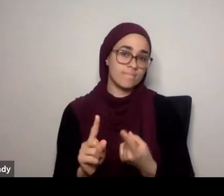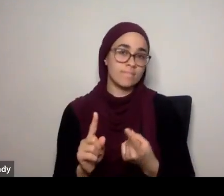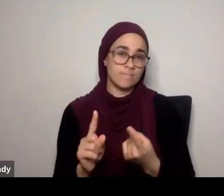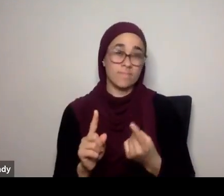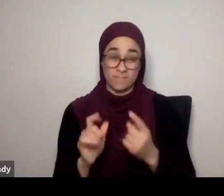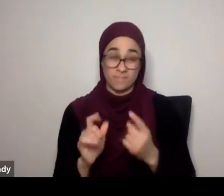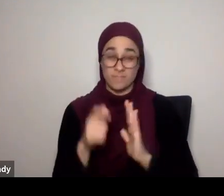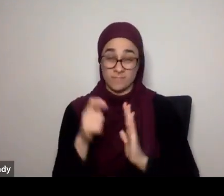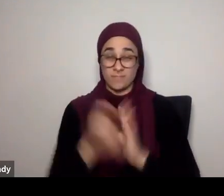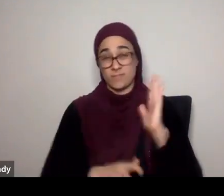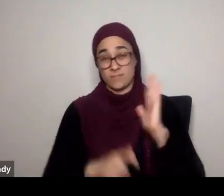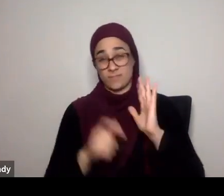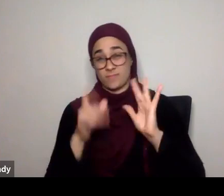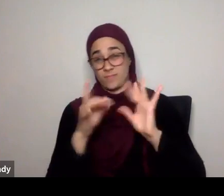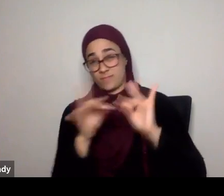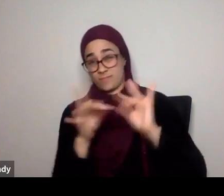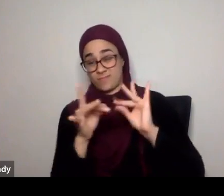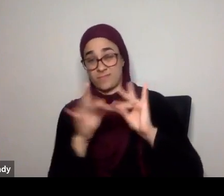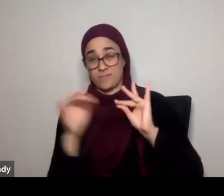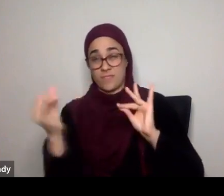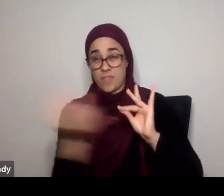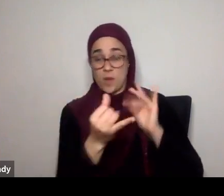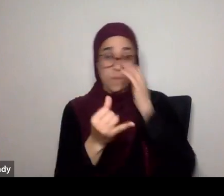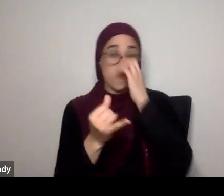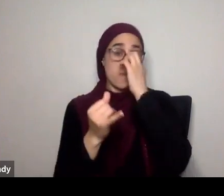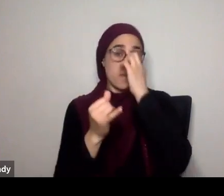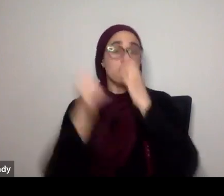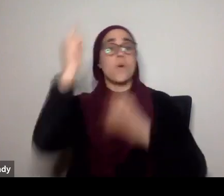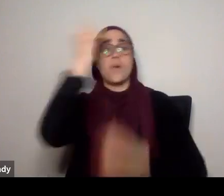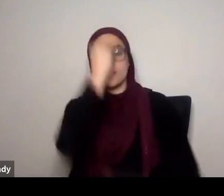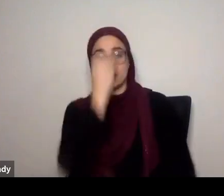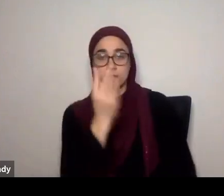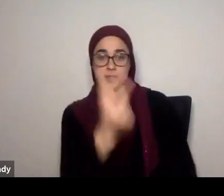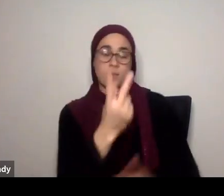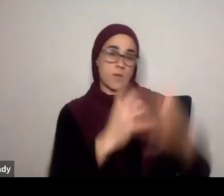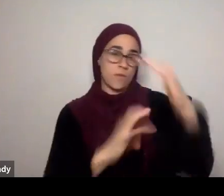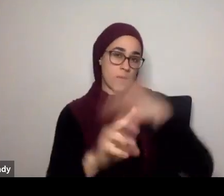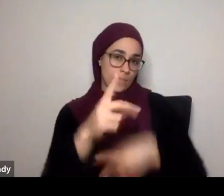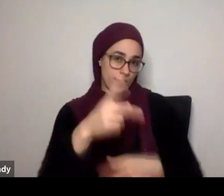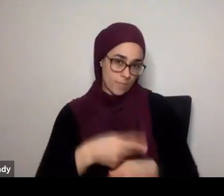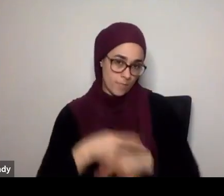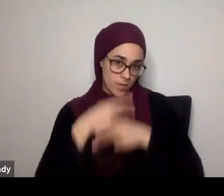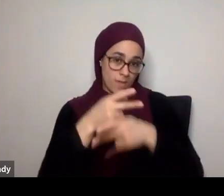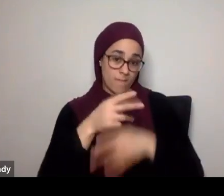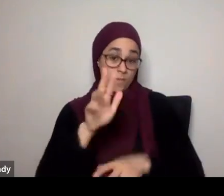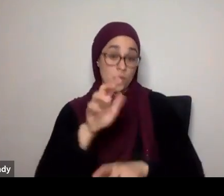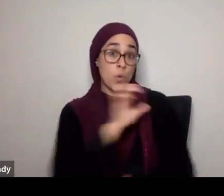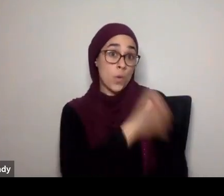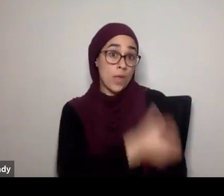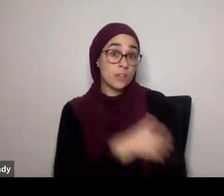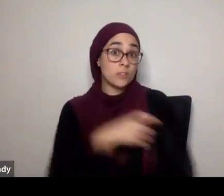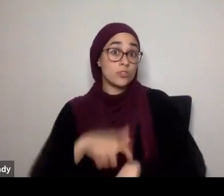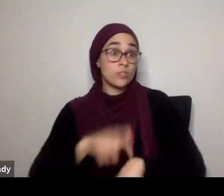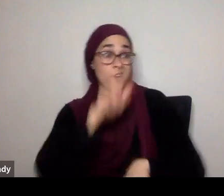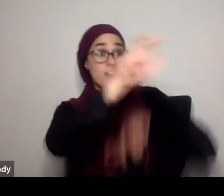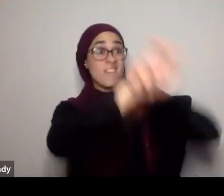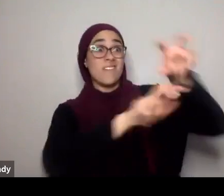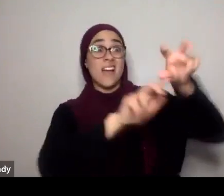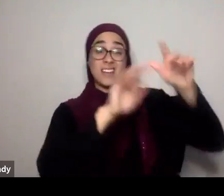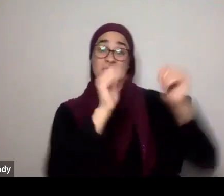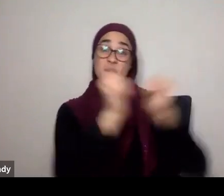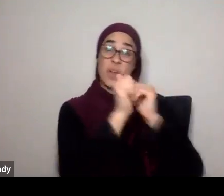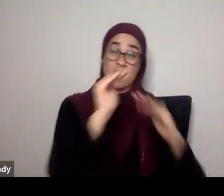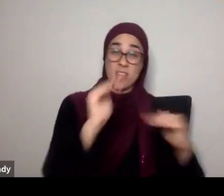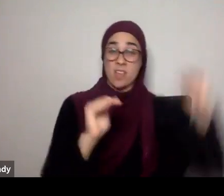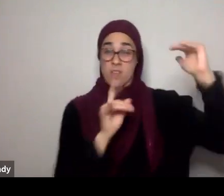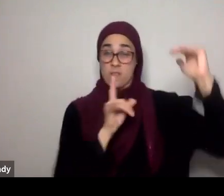this becomes then, a reminder, to the Prophet, to be careful, of where he invests, his time, and when he, and to whom, he makes